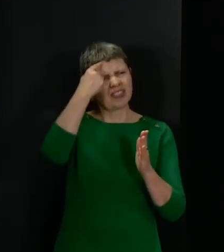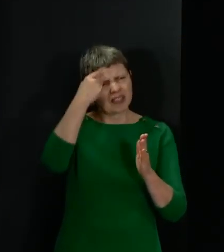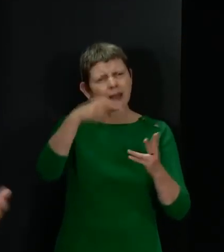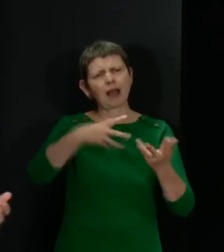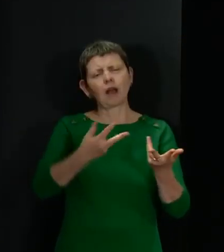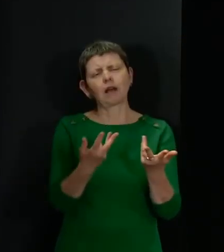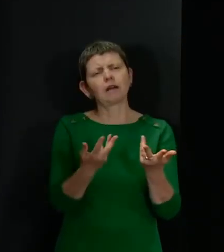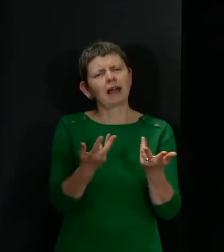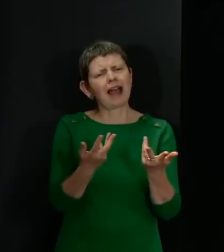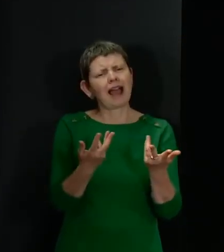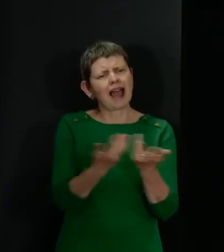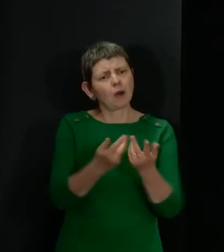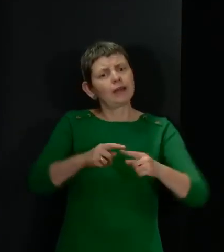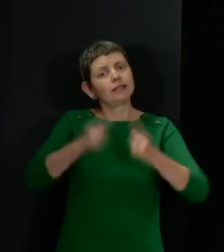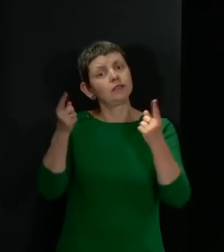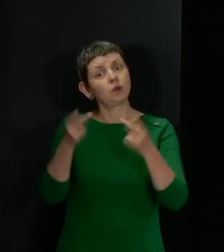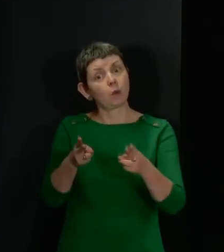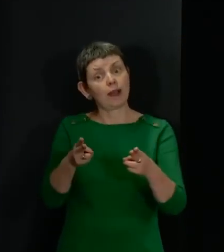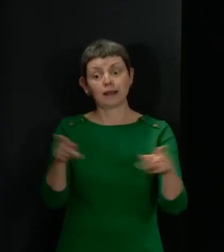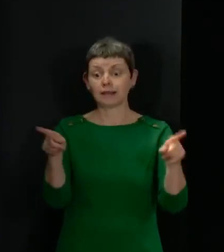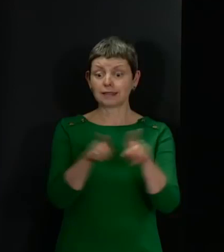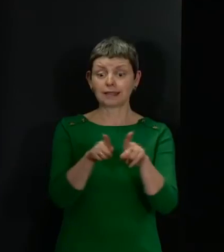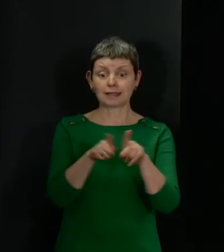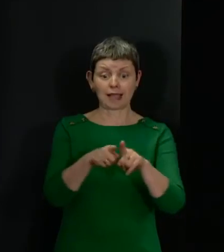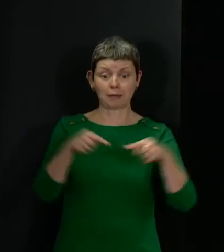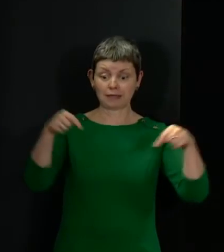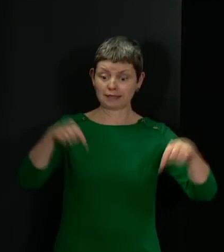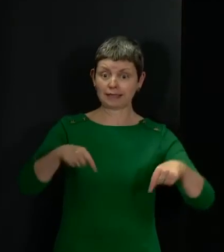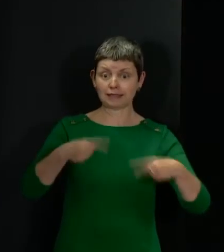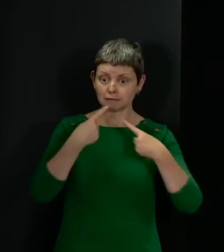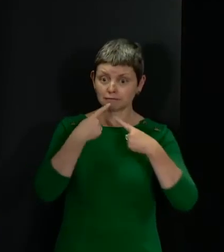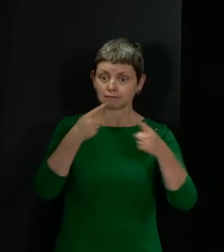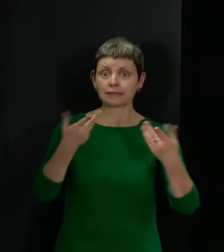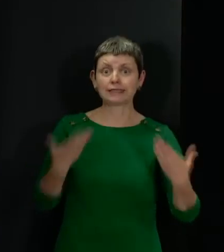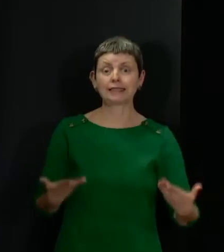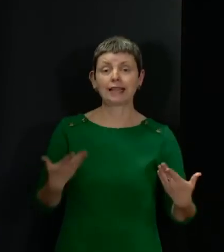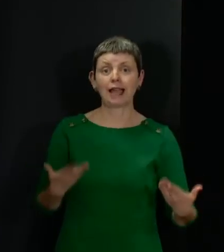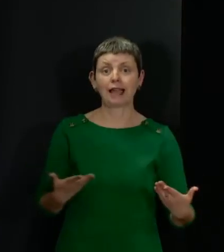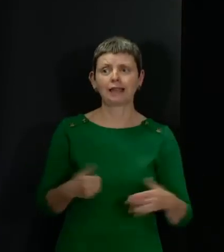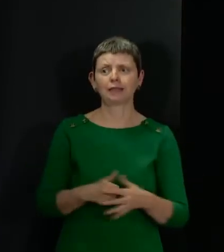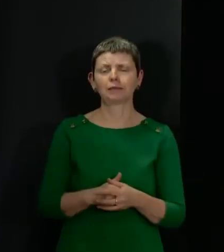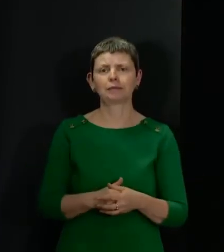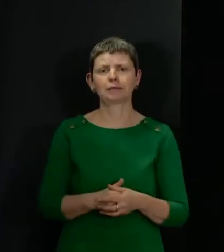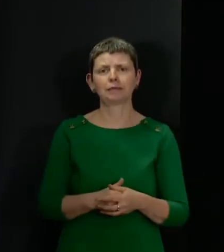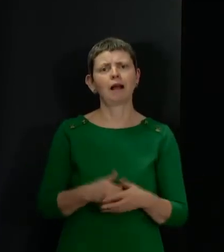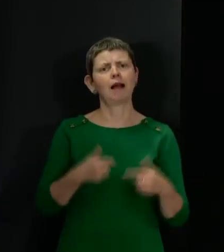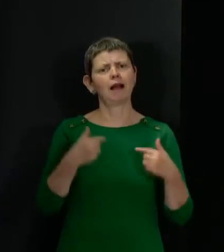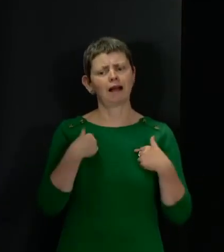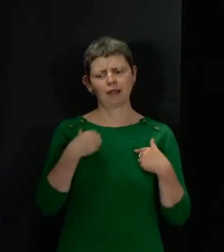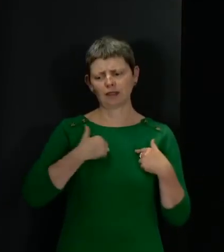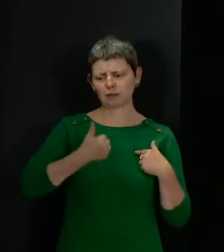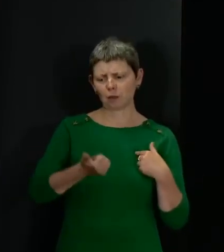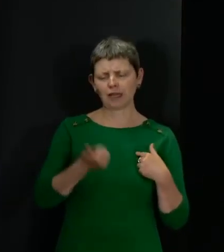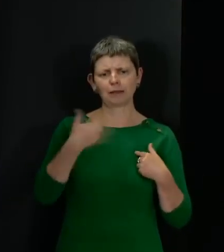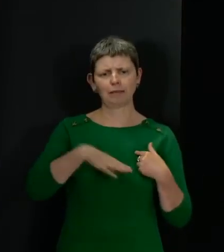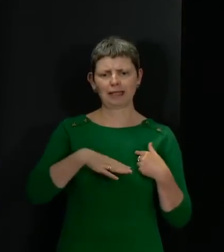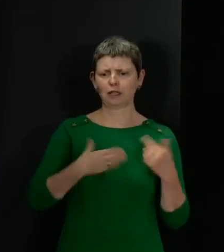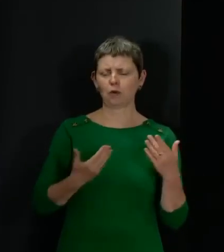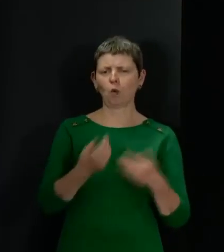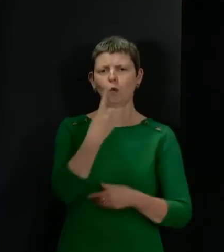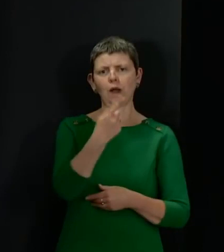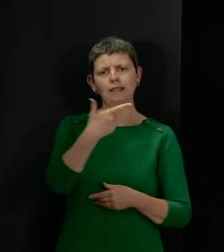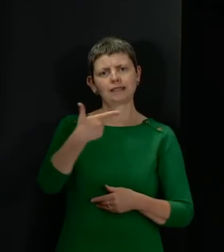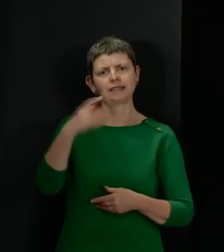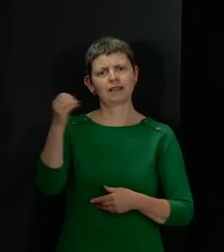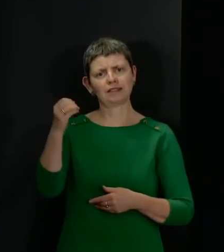it, just as we're holding in this press conference today, just as this very morning I did a pass-out parade for 170 new police officers at